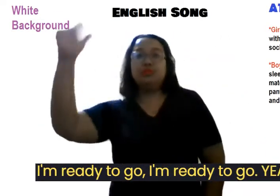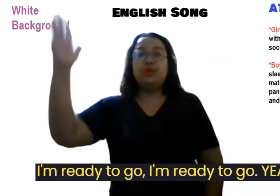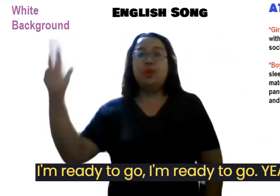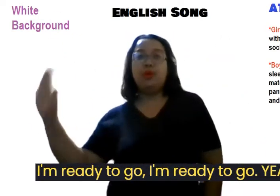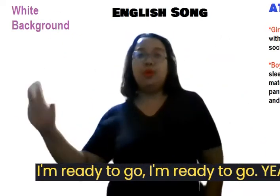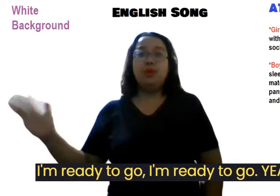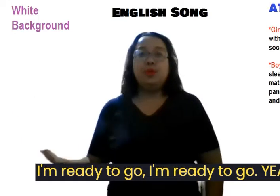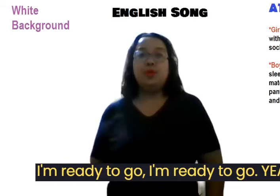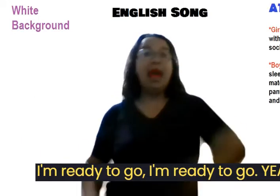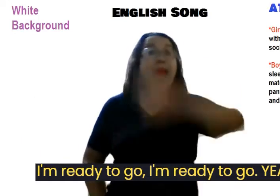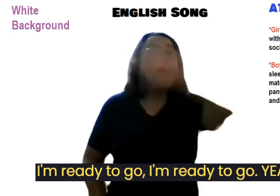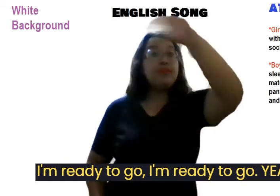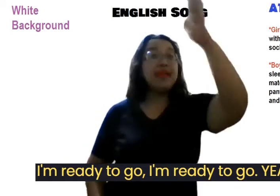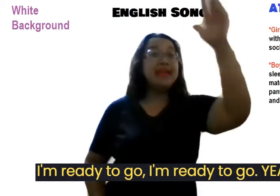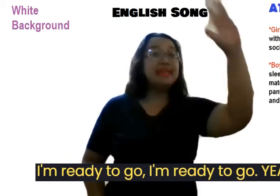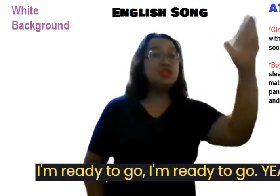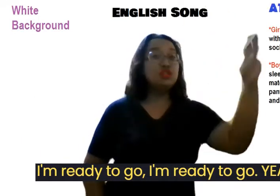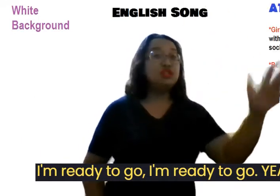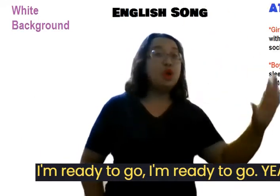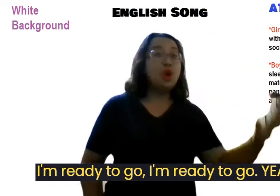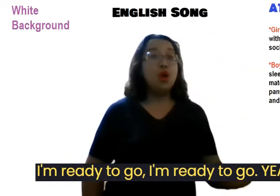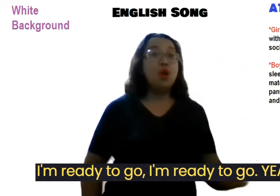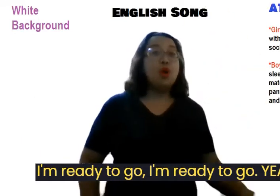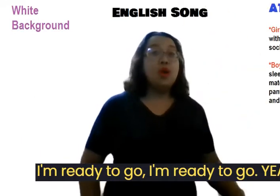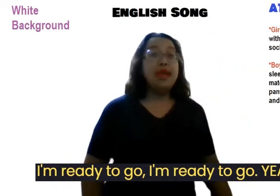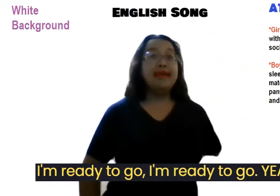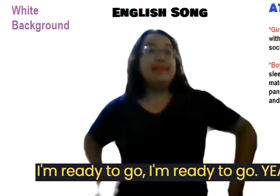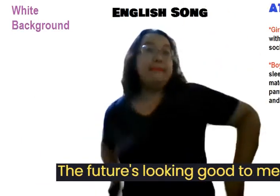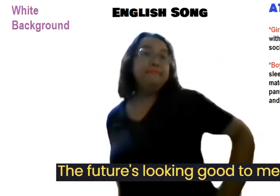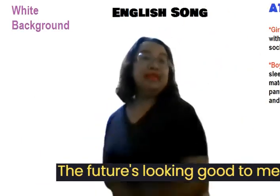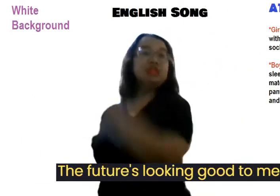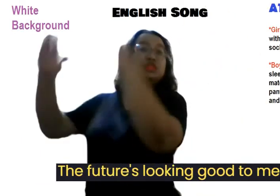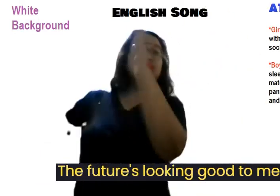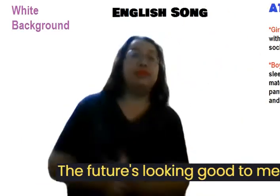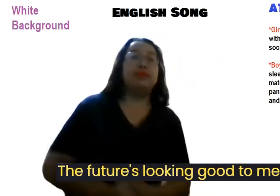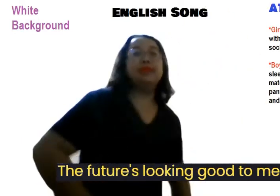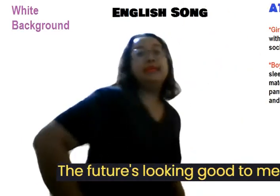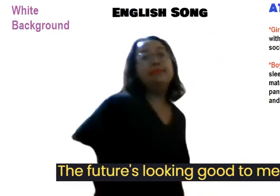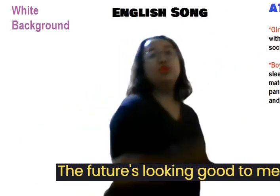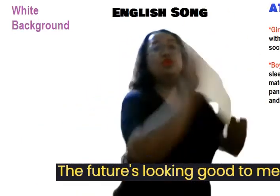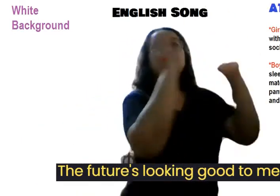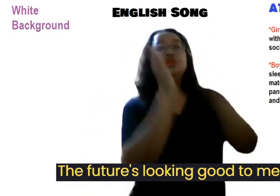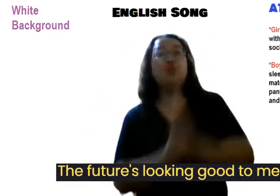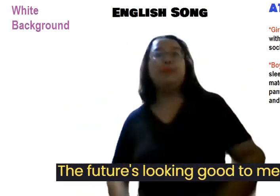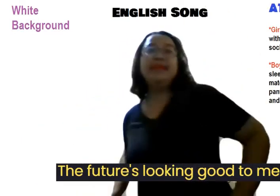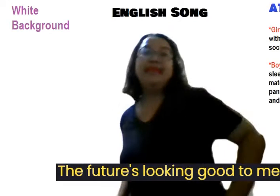go, I'm ready to go. Yeah, the future's looking good to me.